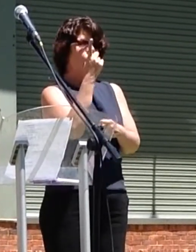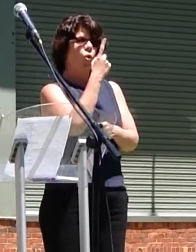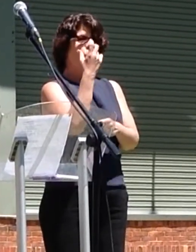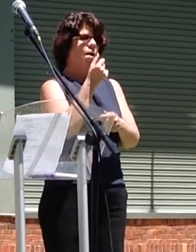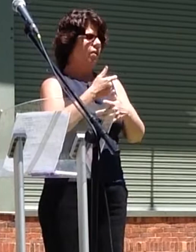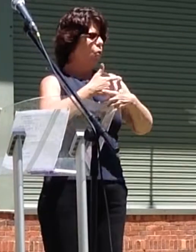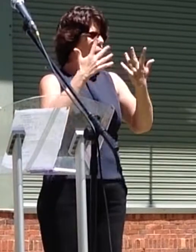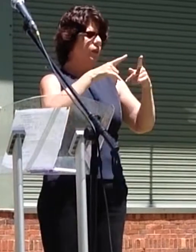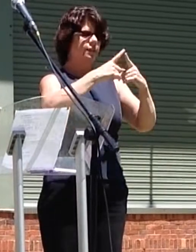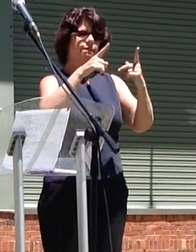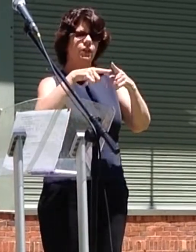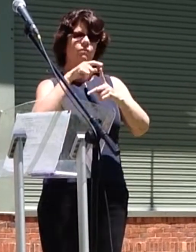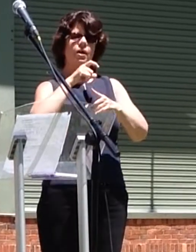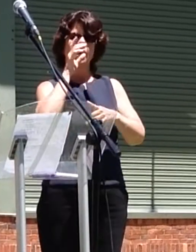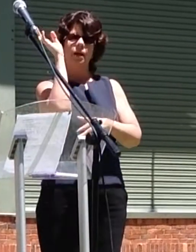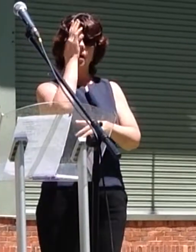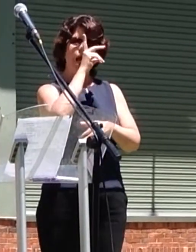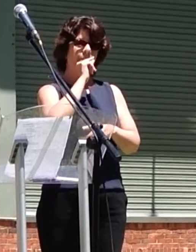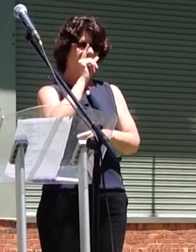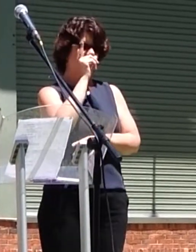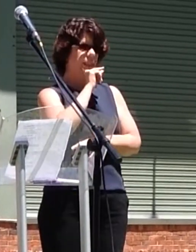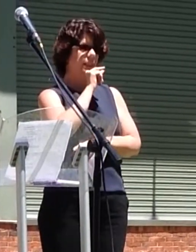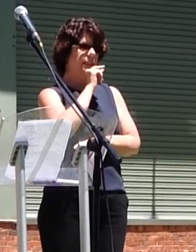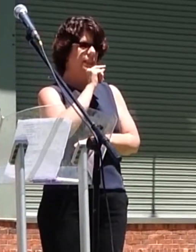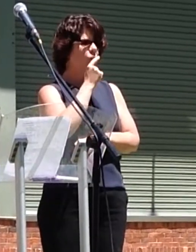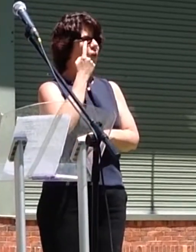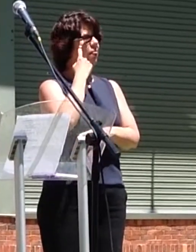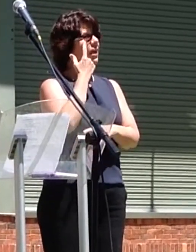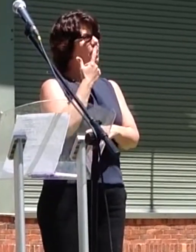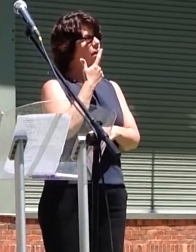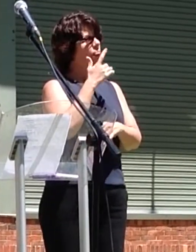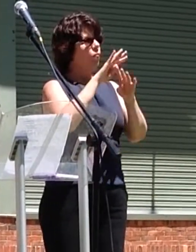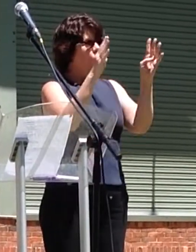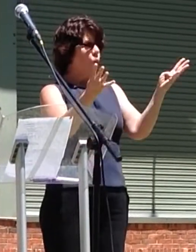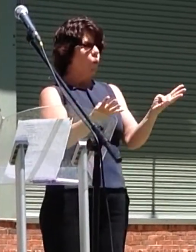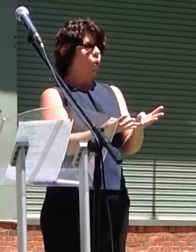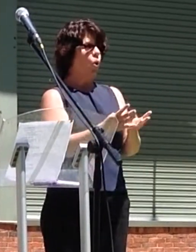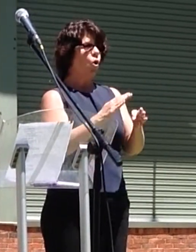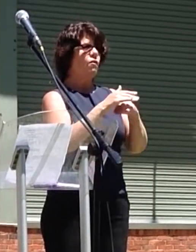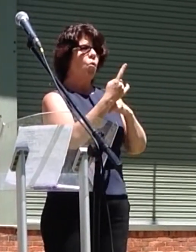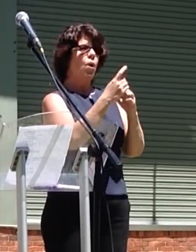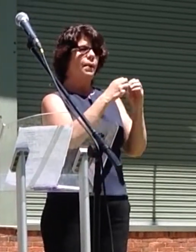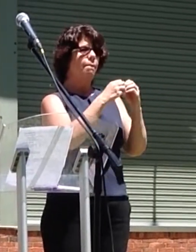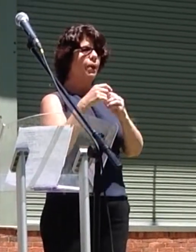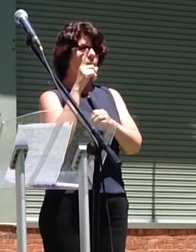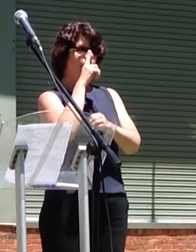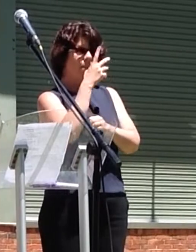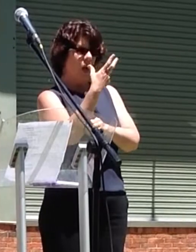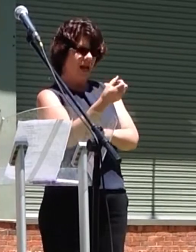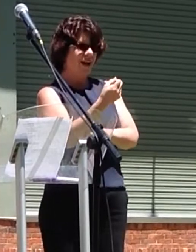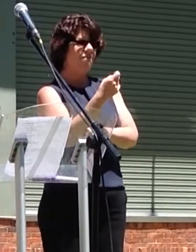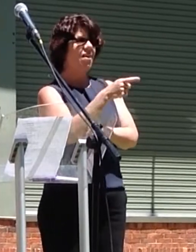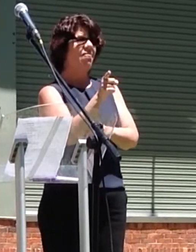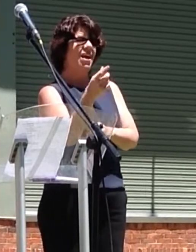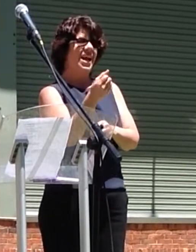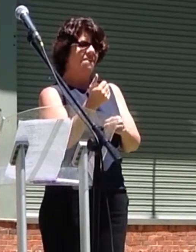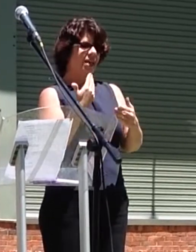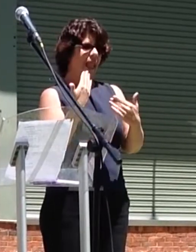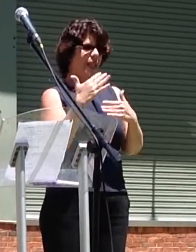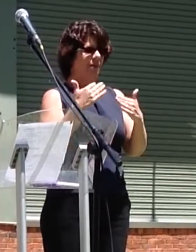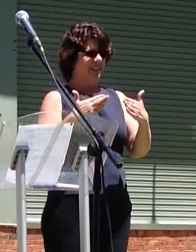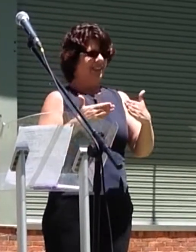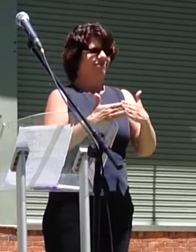The estimated 1 billion people living with disabilities worldwide face many barriers to inclusion in many